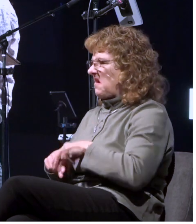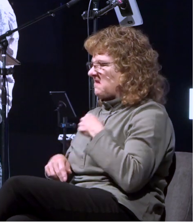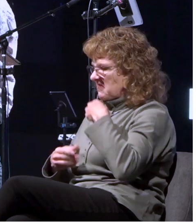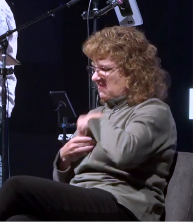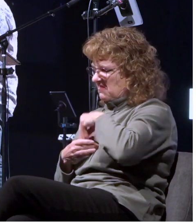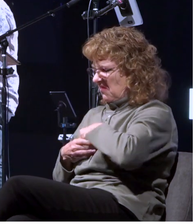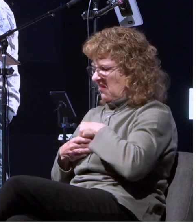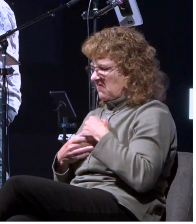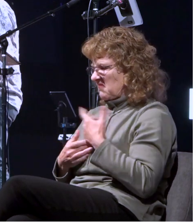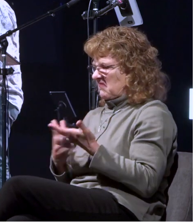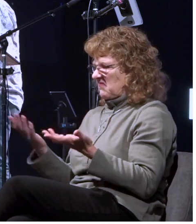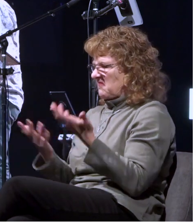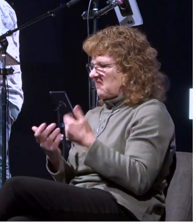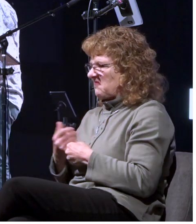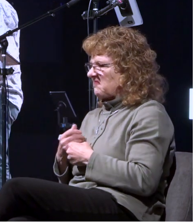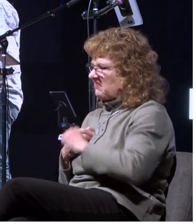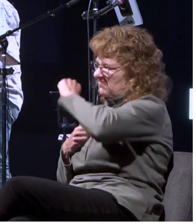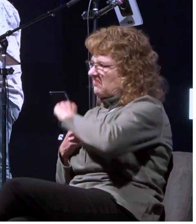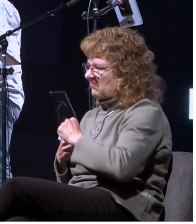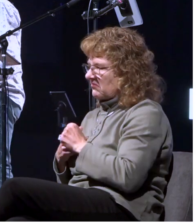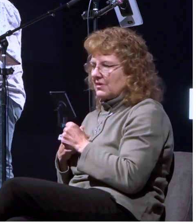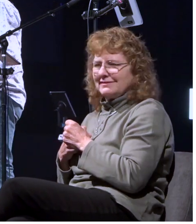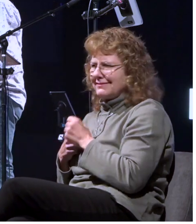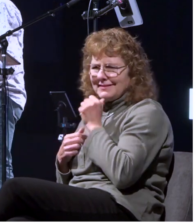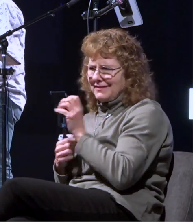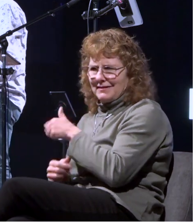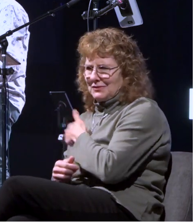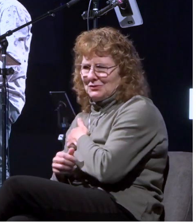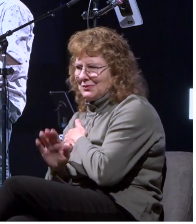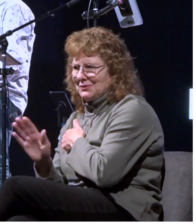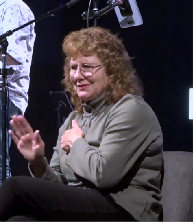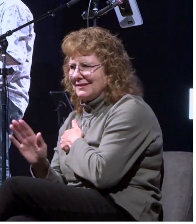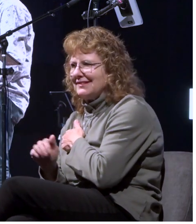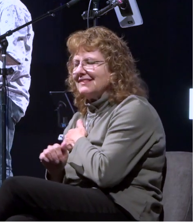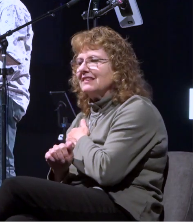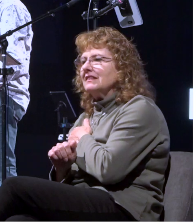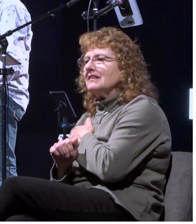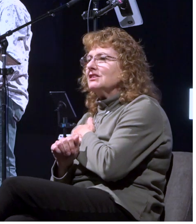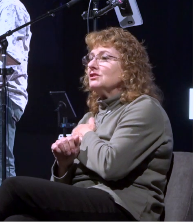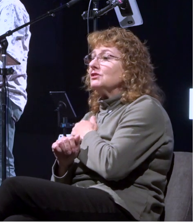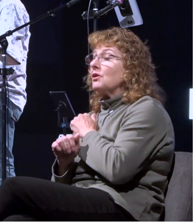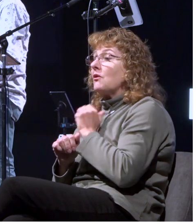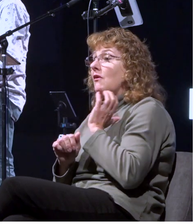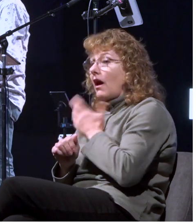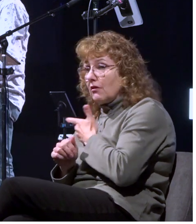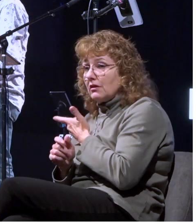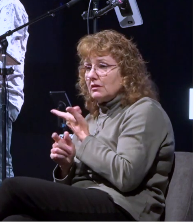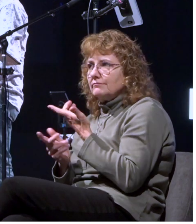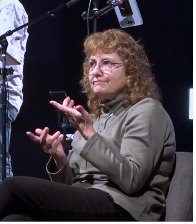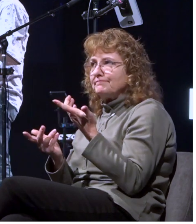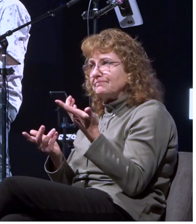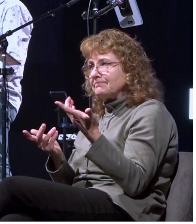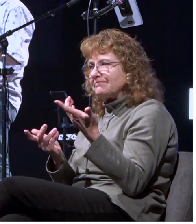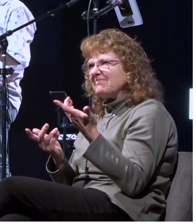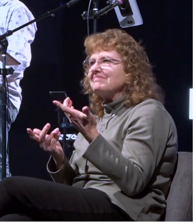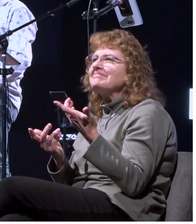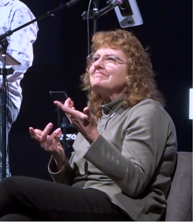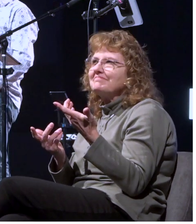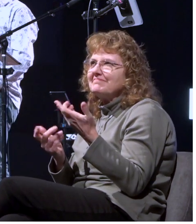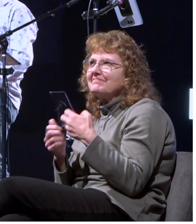inside and uh and the the issue for us is how and you really need to take a walk with